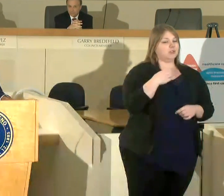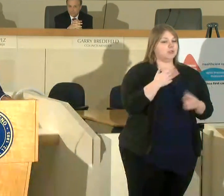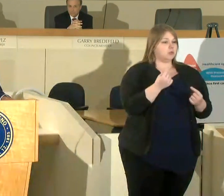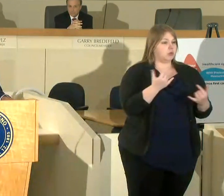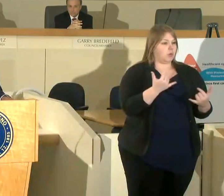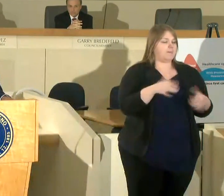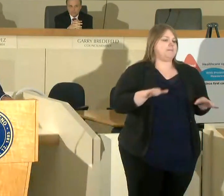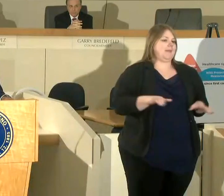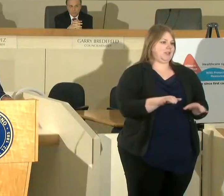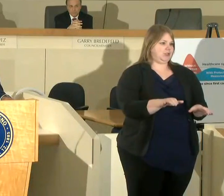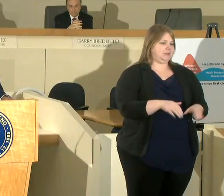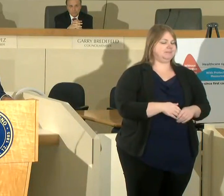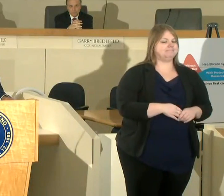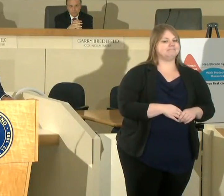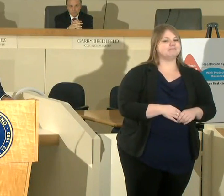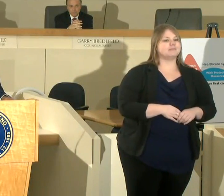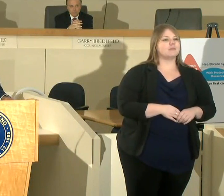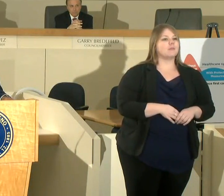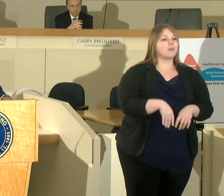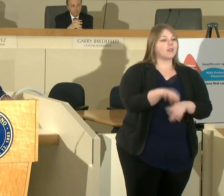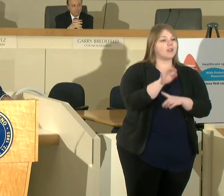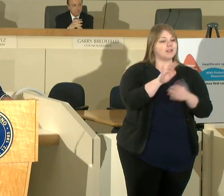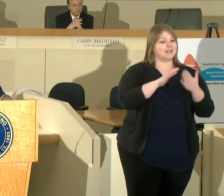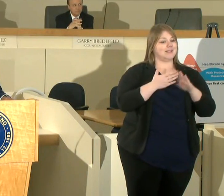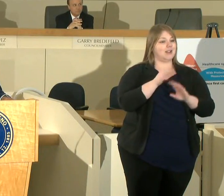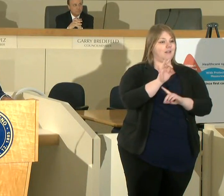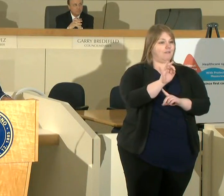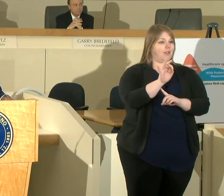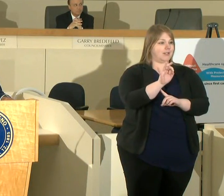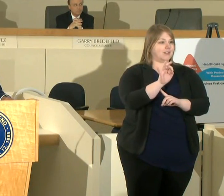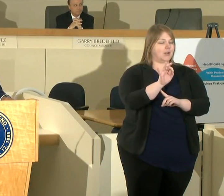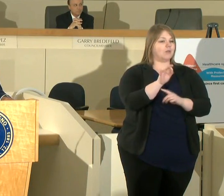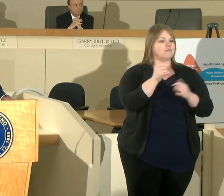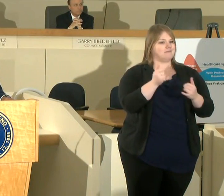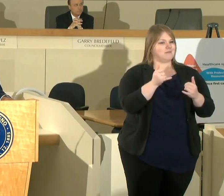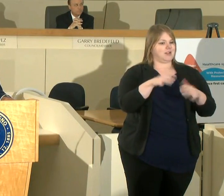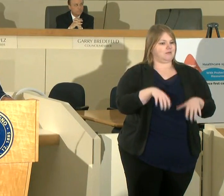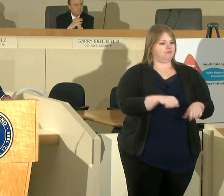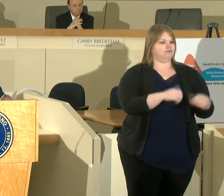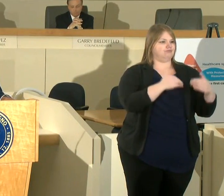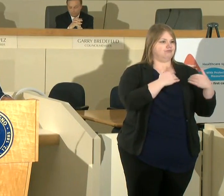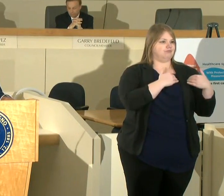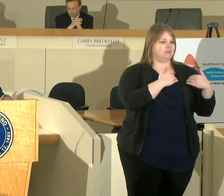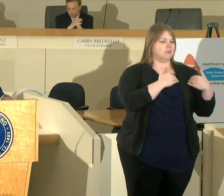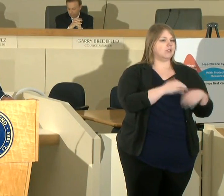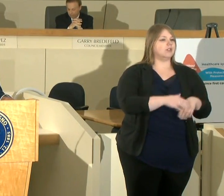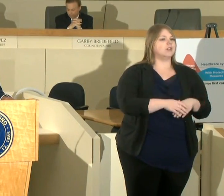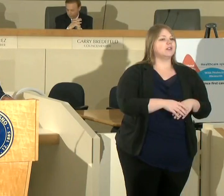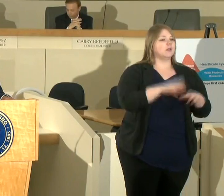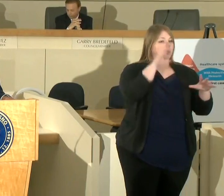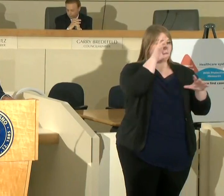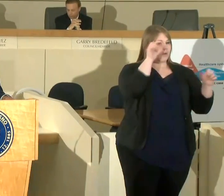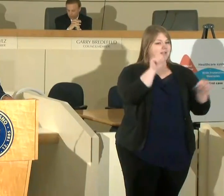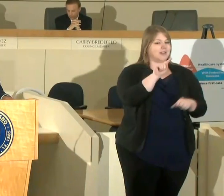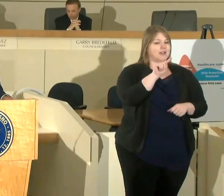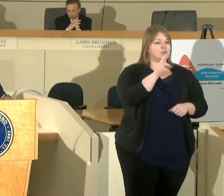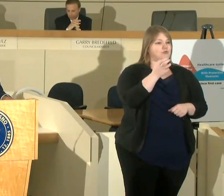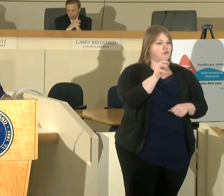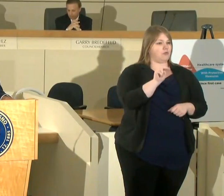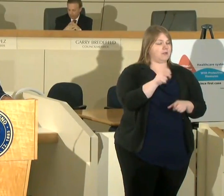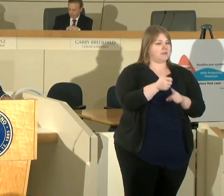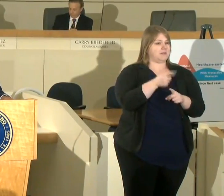Fresno cannot pass a buck as president Truman so clearly stated